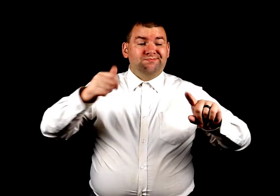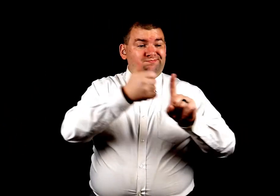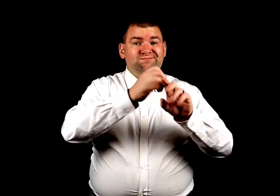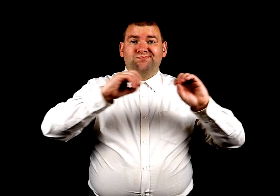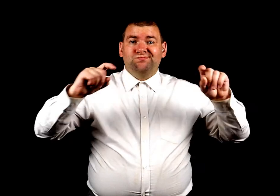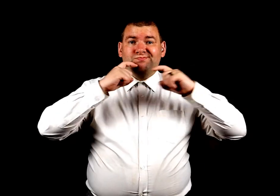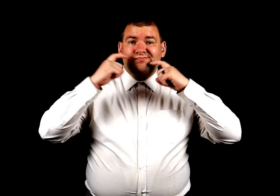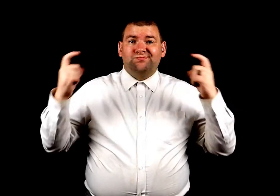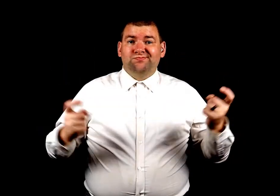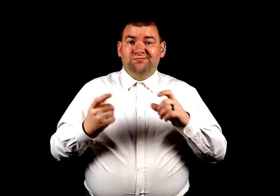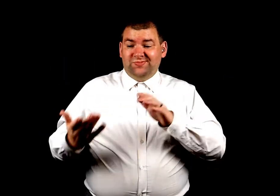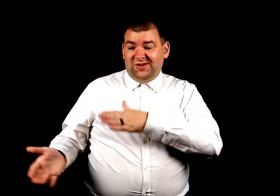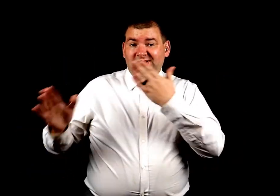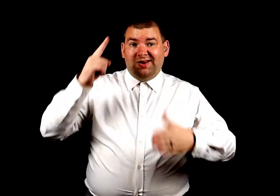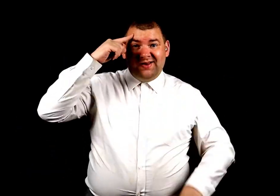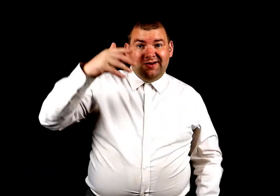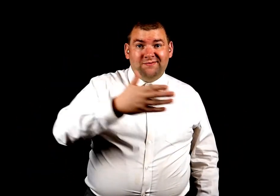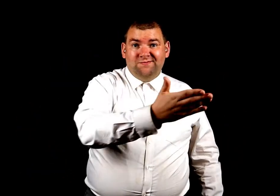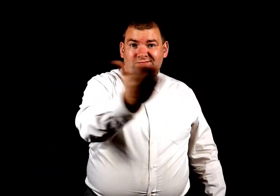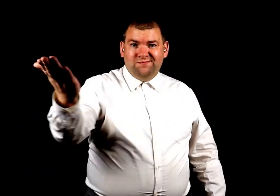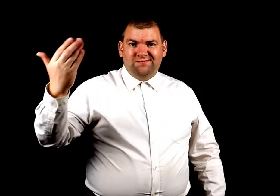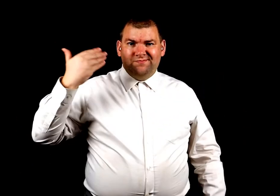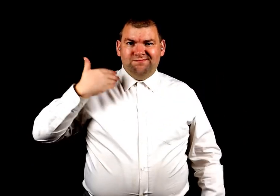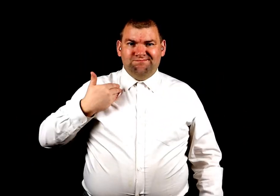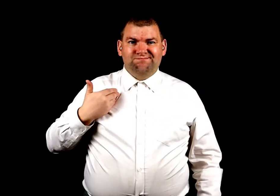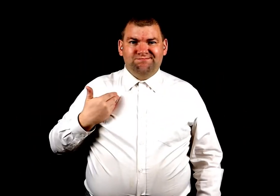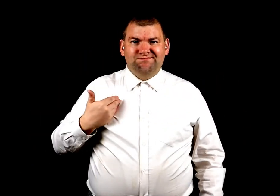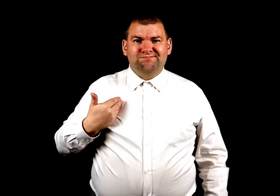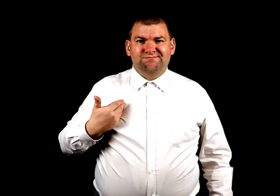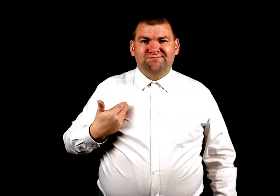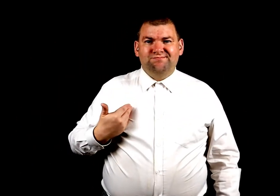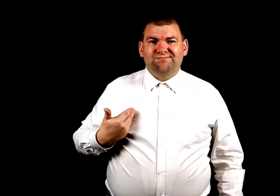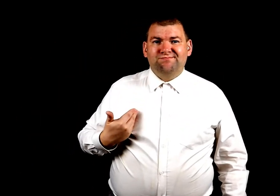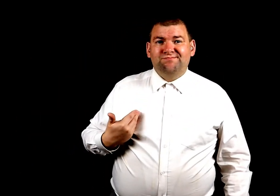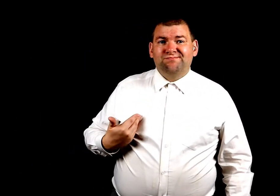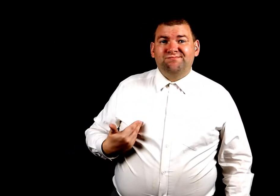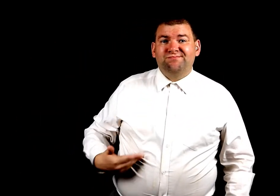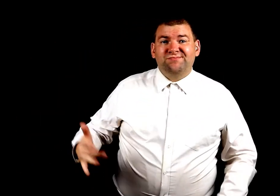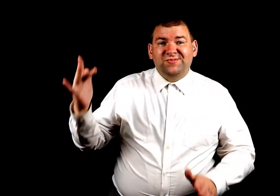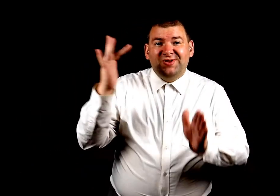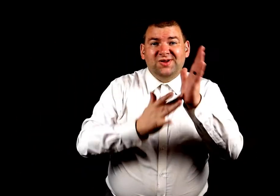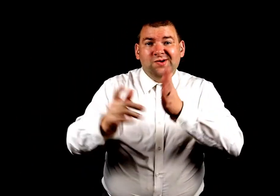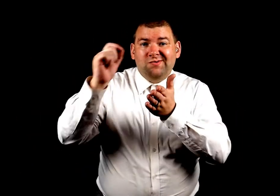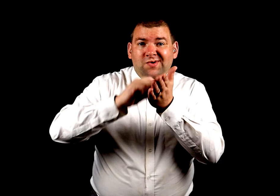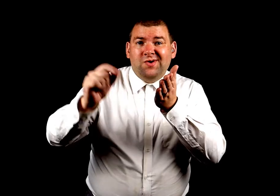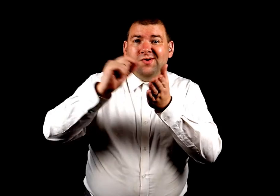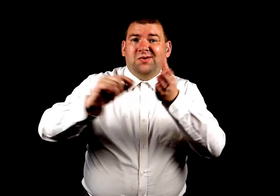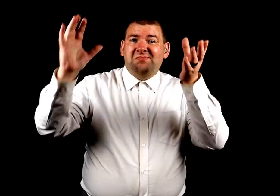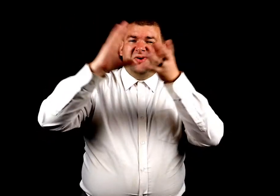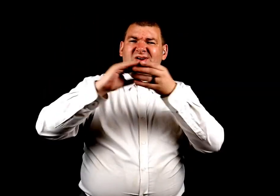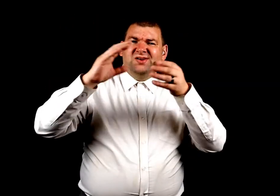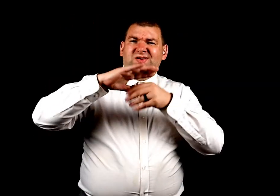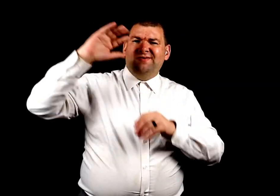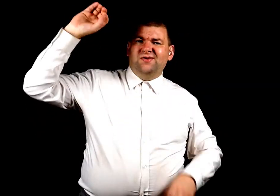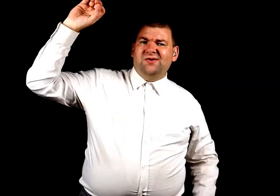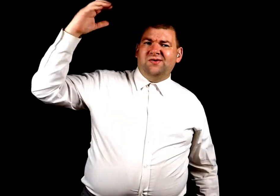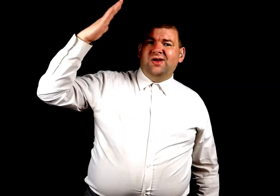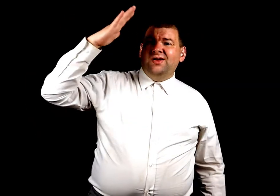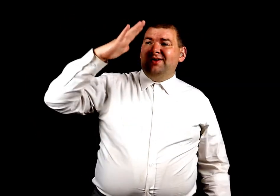sin He had no no for yours and mine He wrote a message of grace across